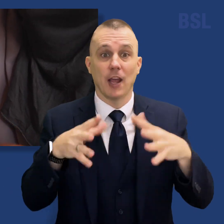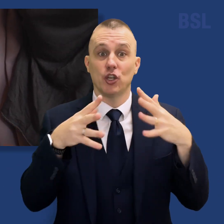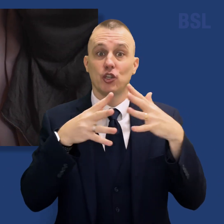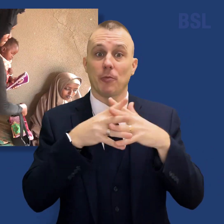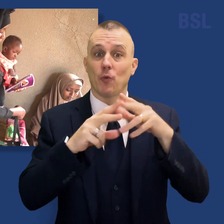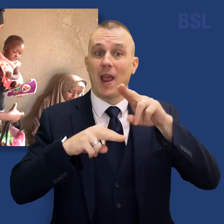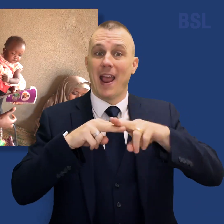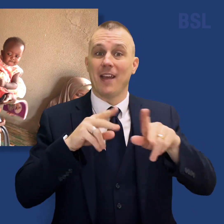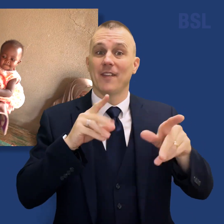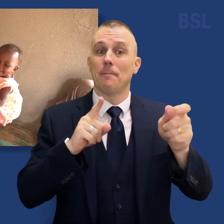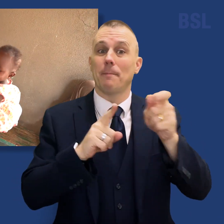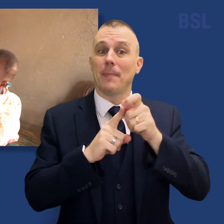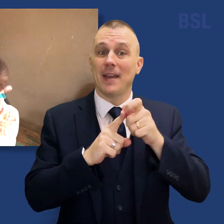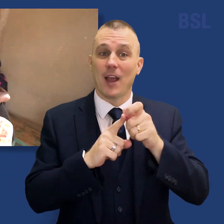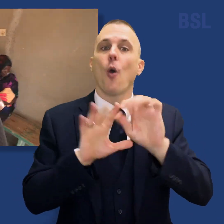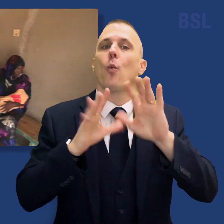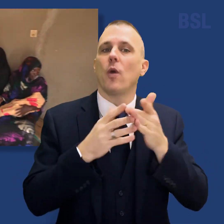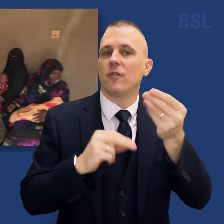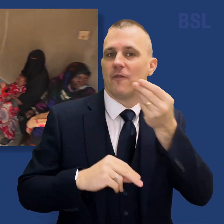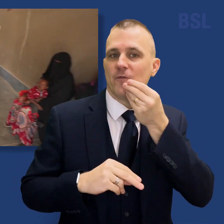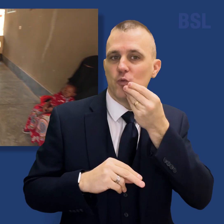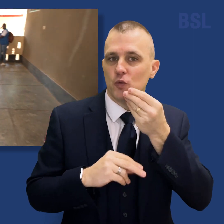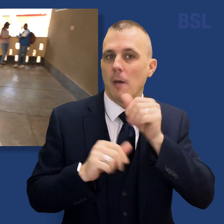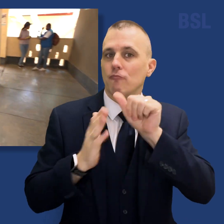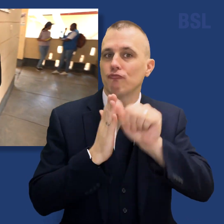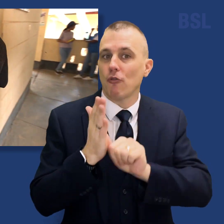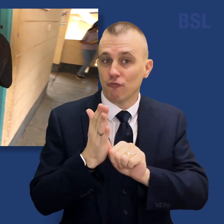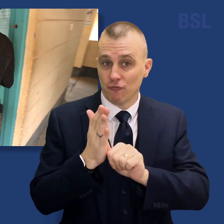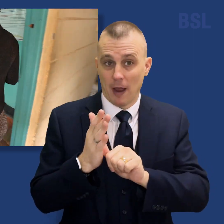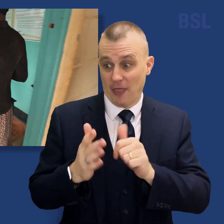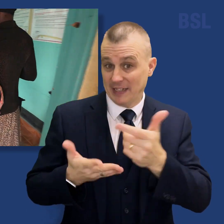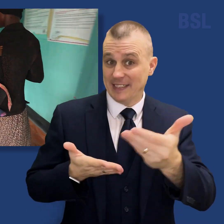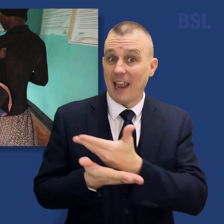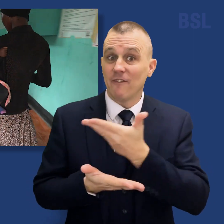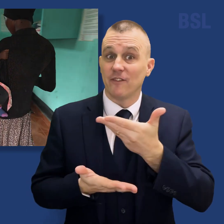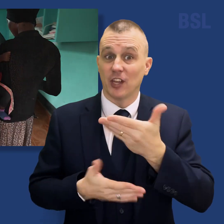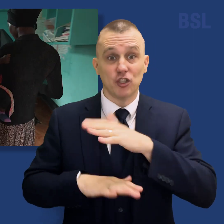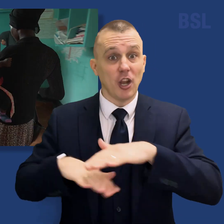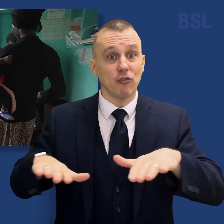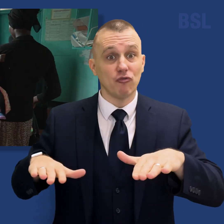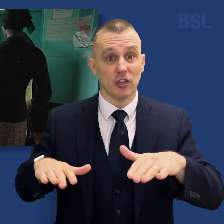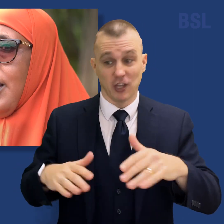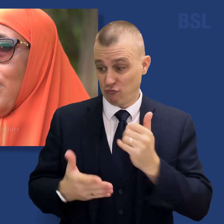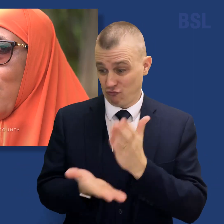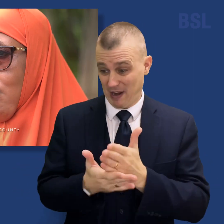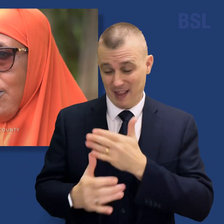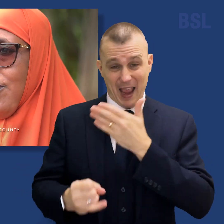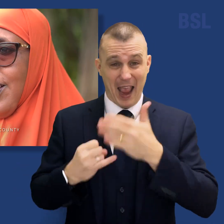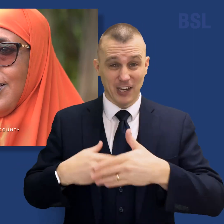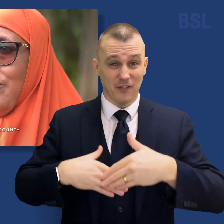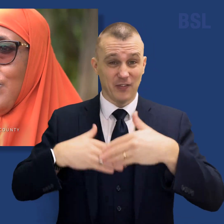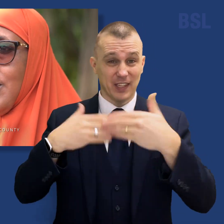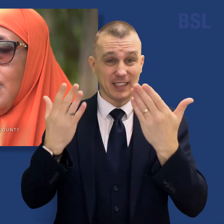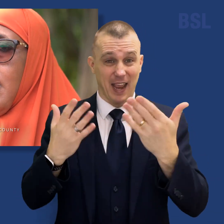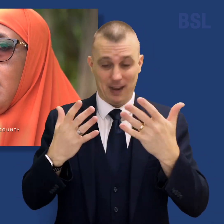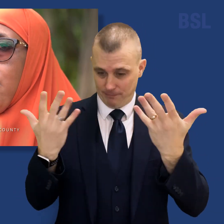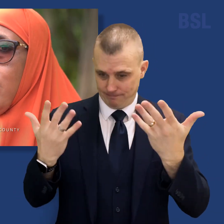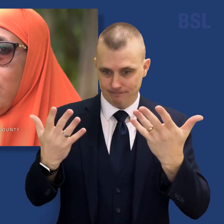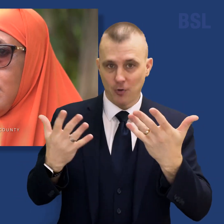WFP is running with the support of the church, are saving children. At the end of the day, the whole of Africa is supported. If we don't